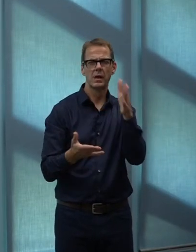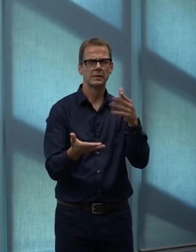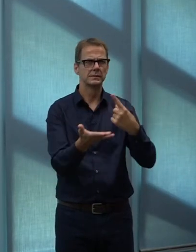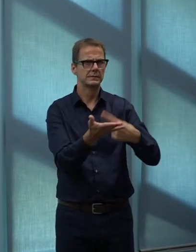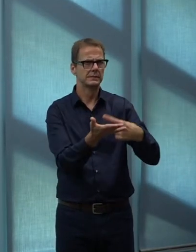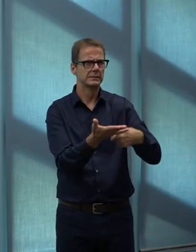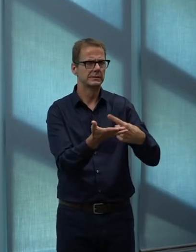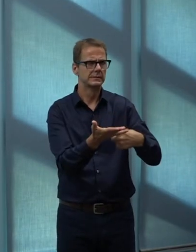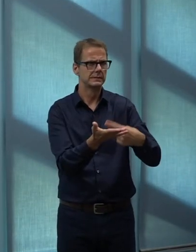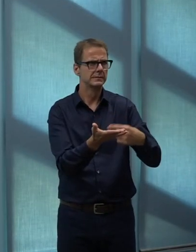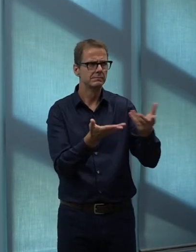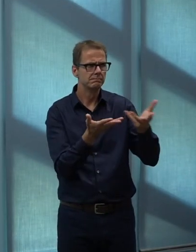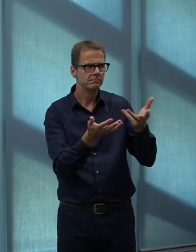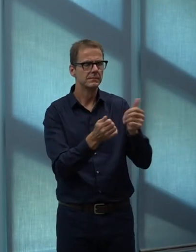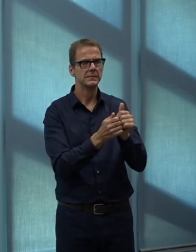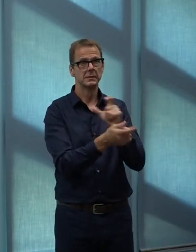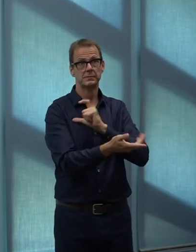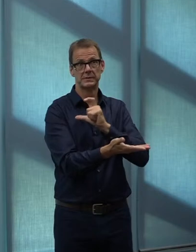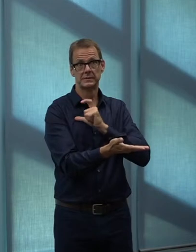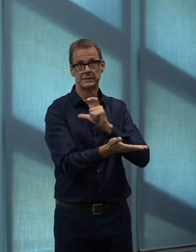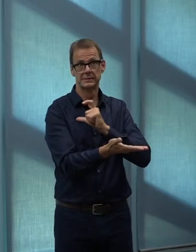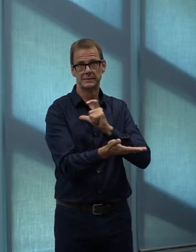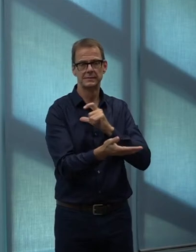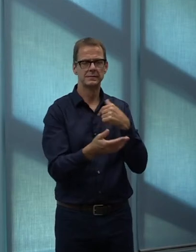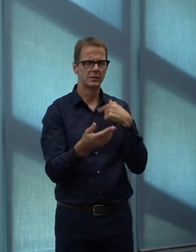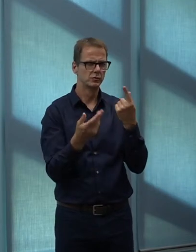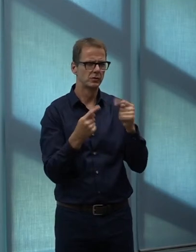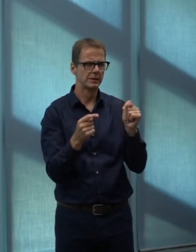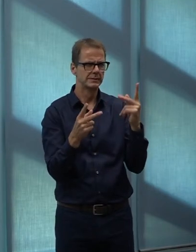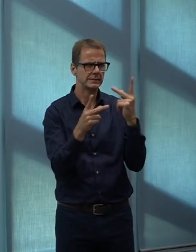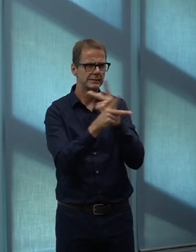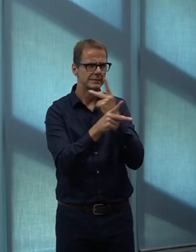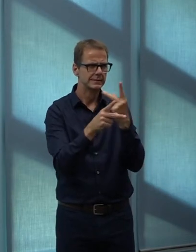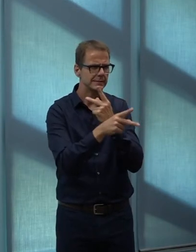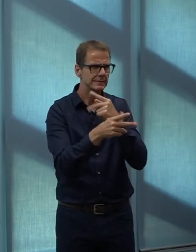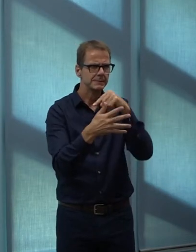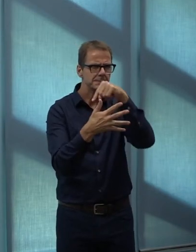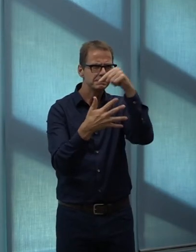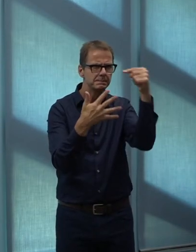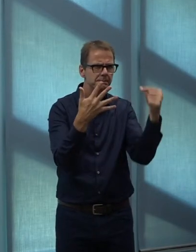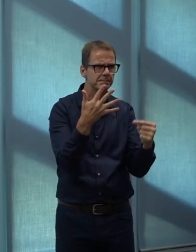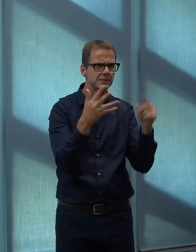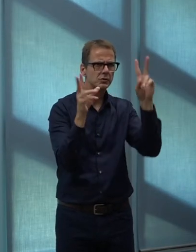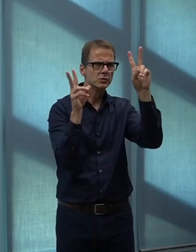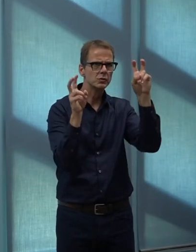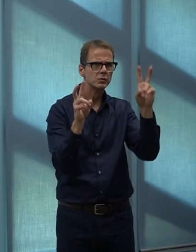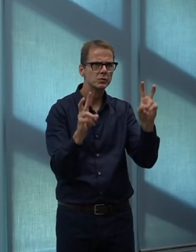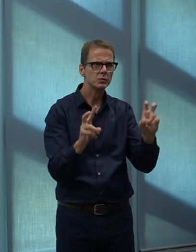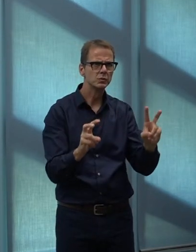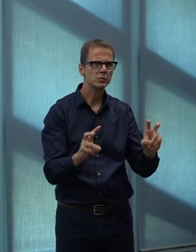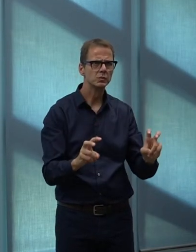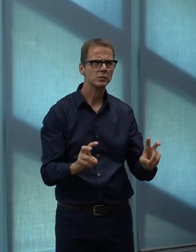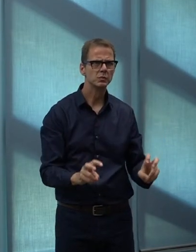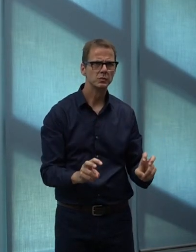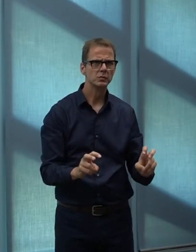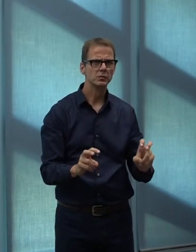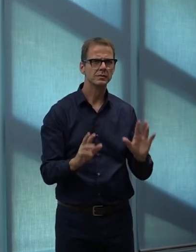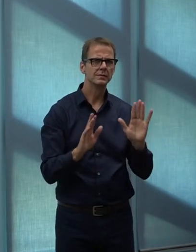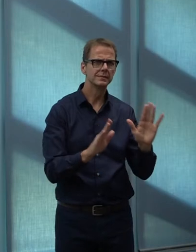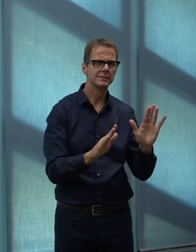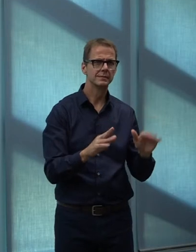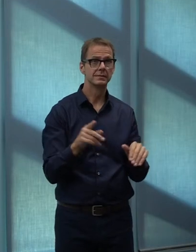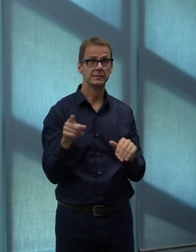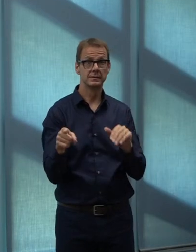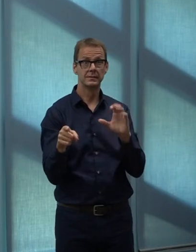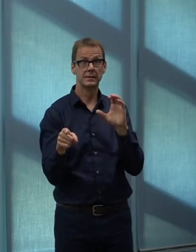leadership on what aspect of dealing with what I think everyone agrees, from the chair of the police commission to the